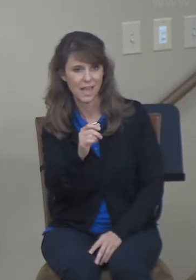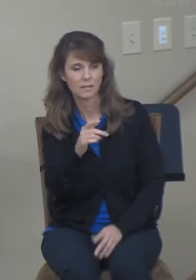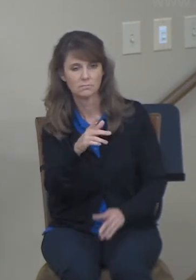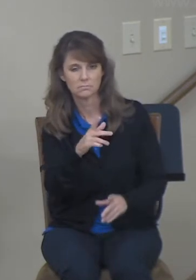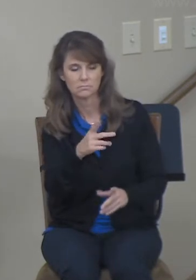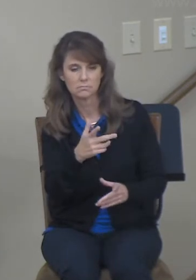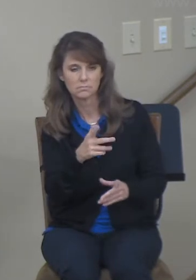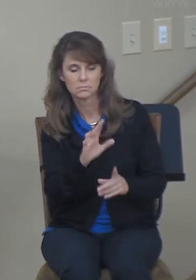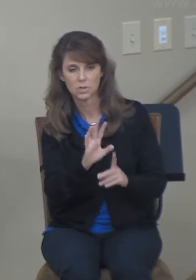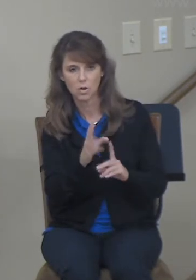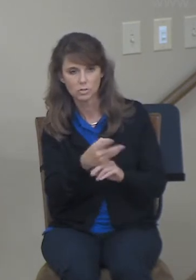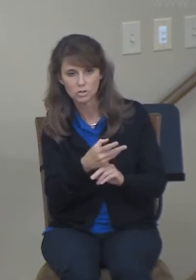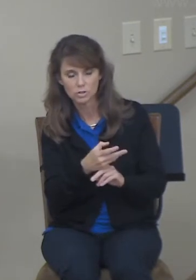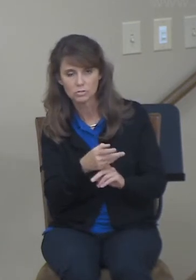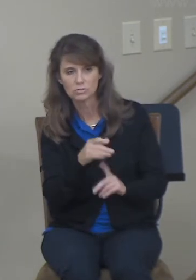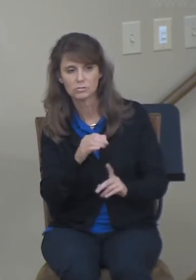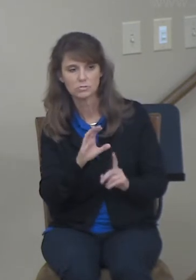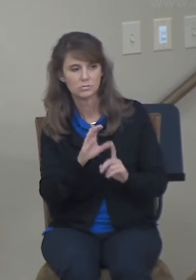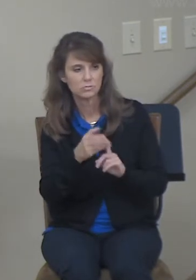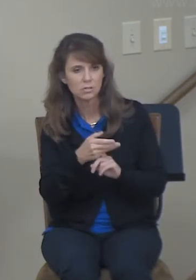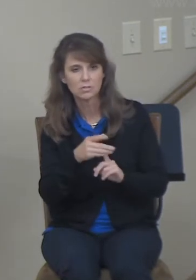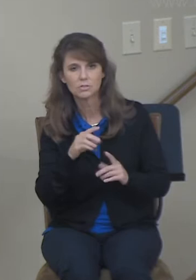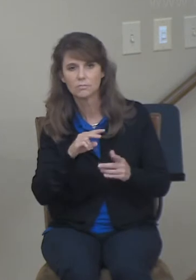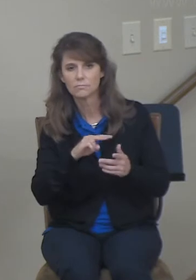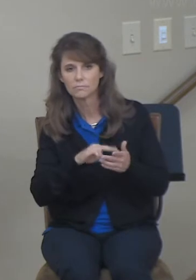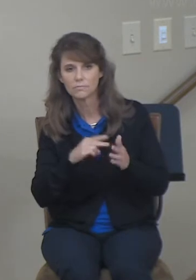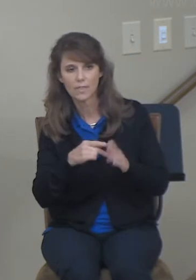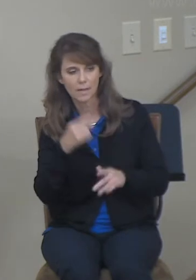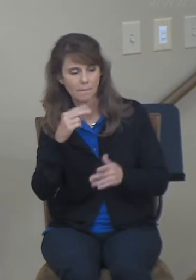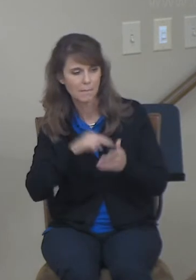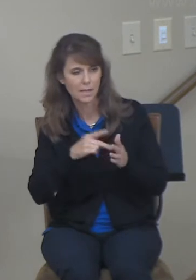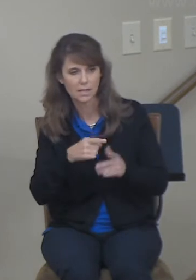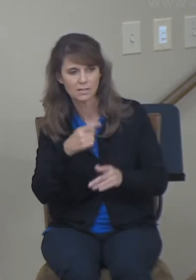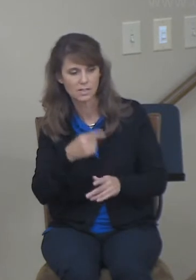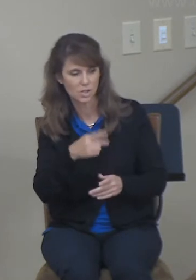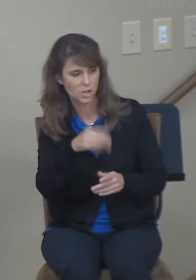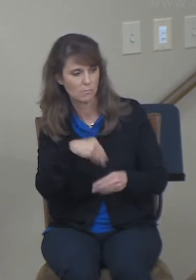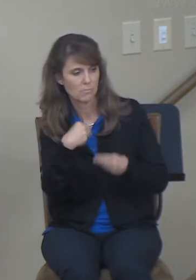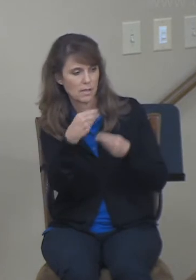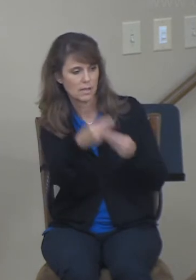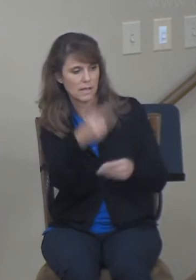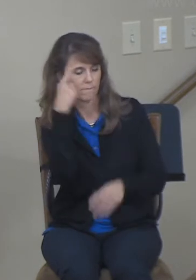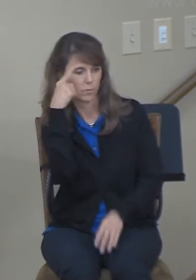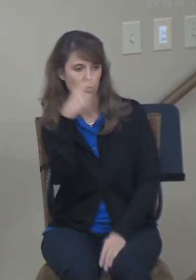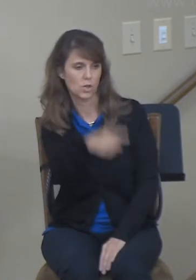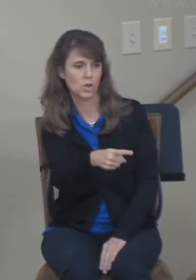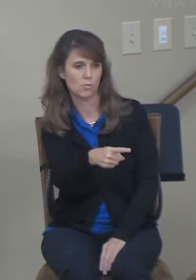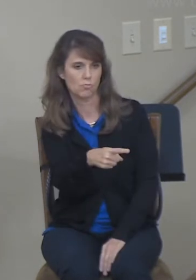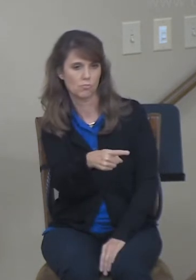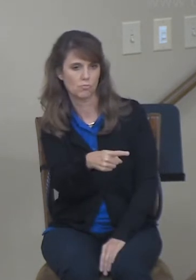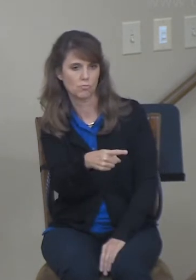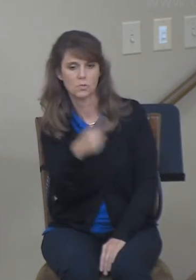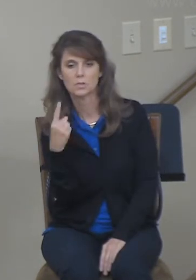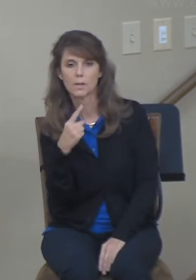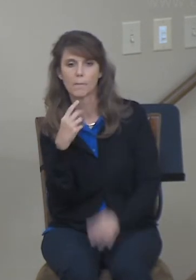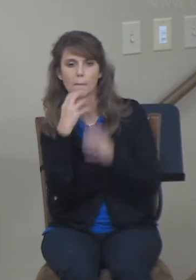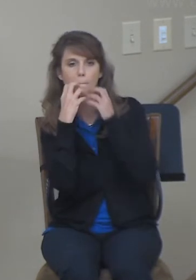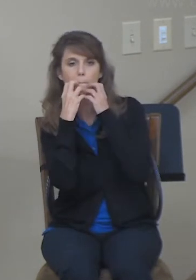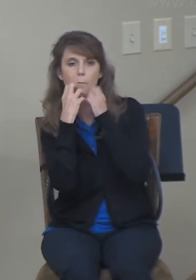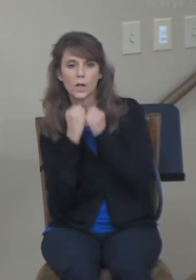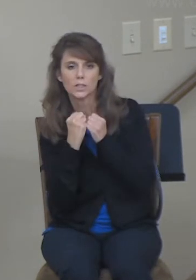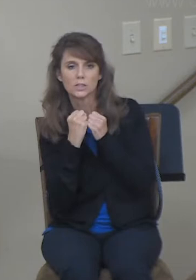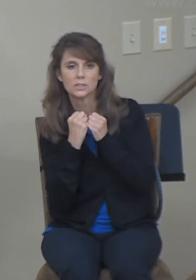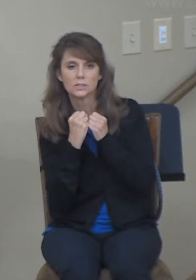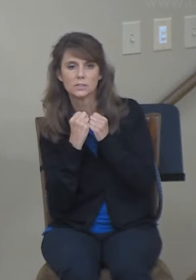of wherever your foot treads, it seems like that now belongs to you, or giving something precious to use as a visible